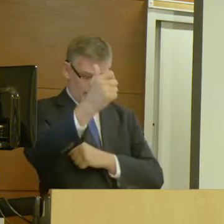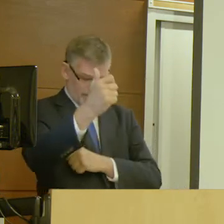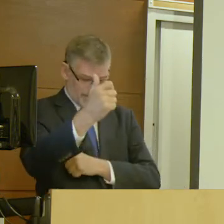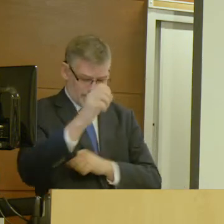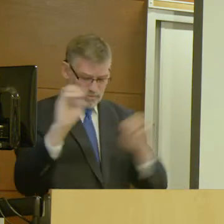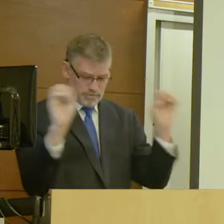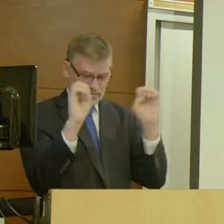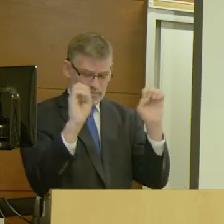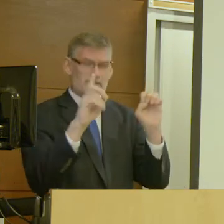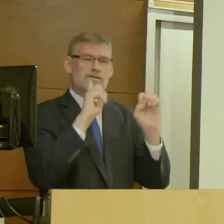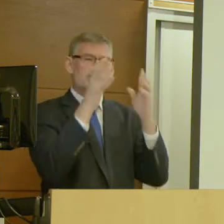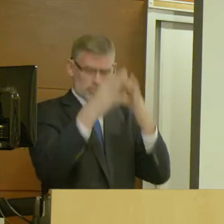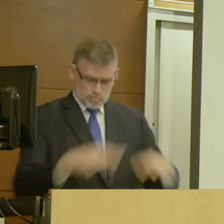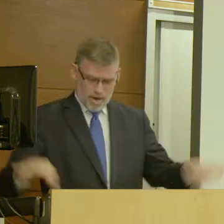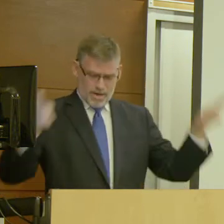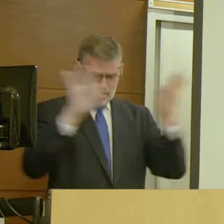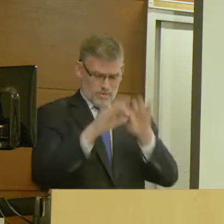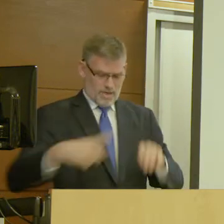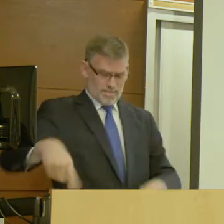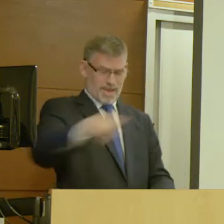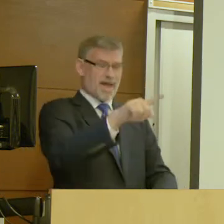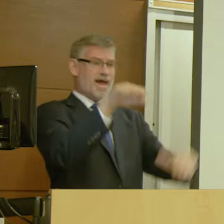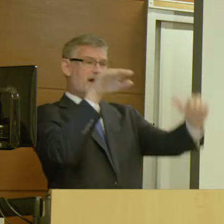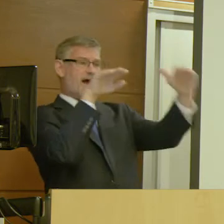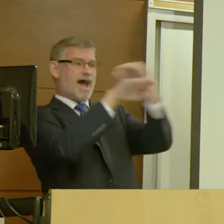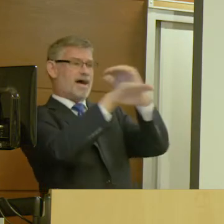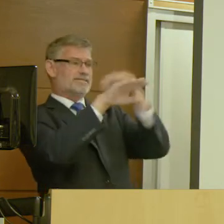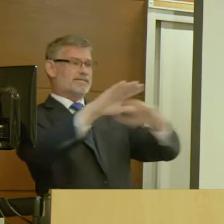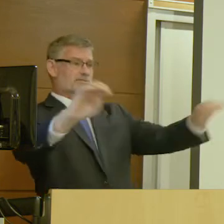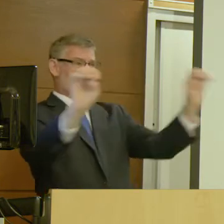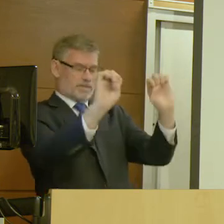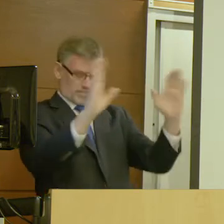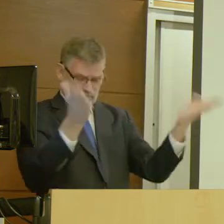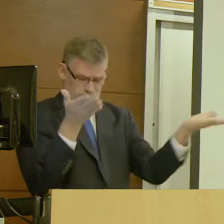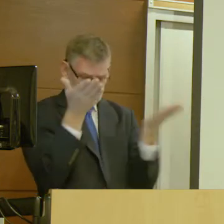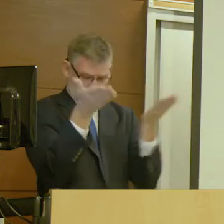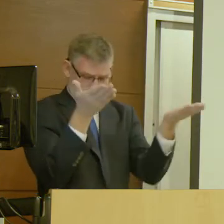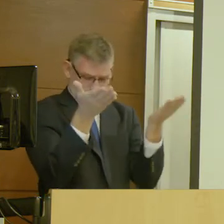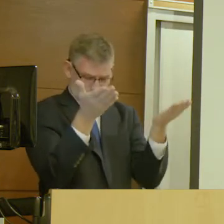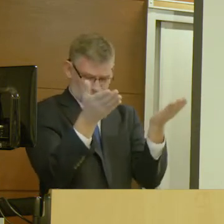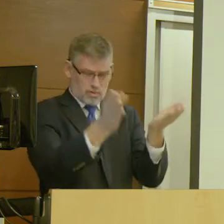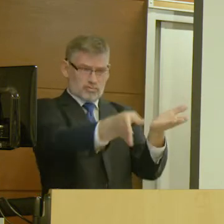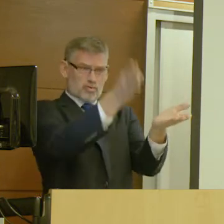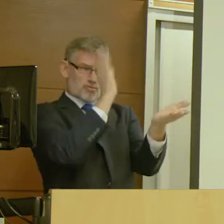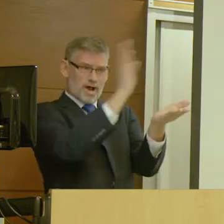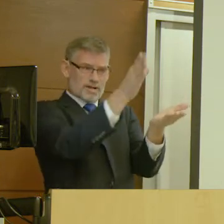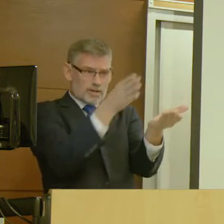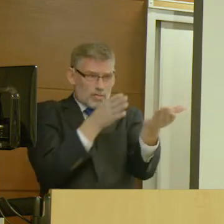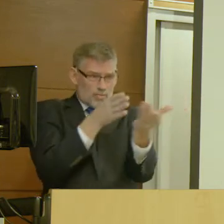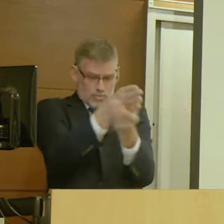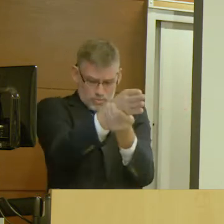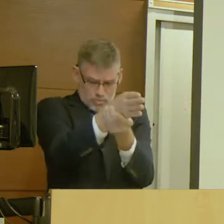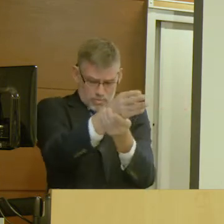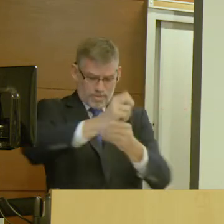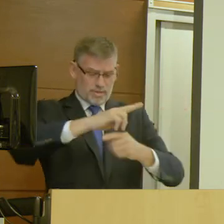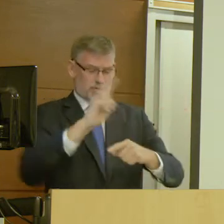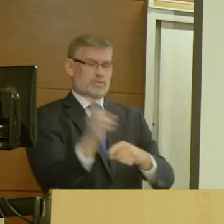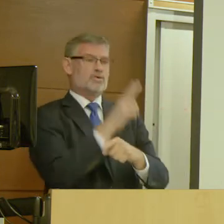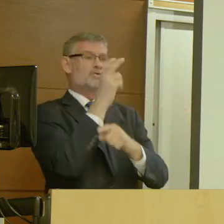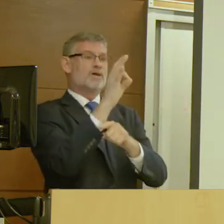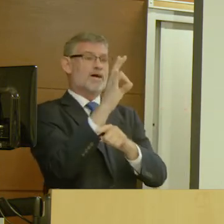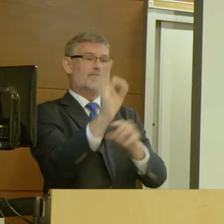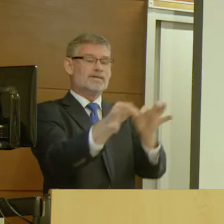on these emerging technologies in the middle of life-threatening or emergency situations. Direct